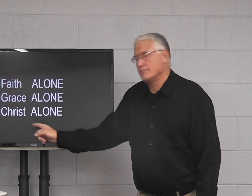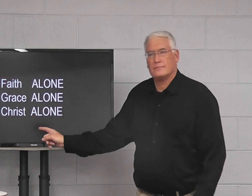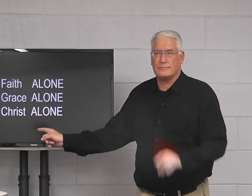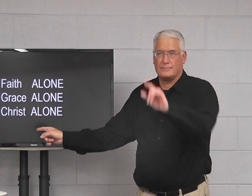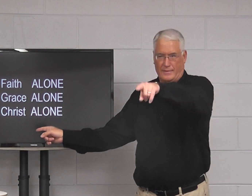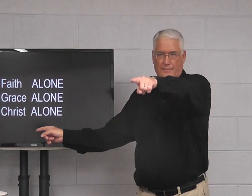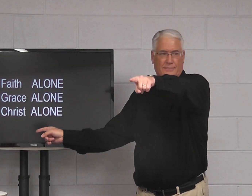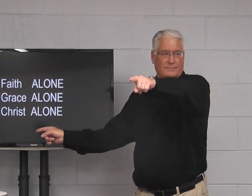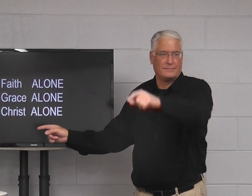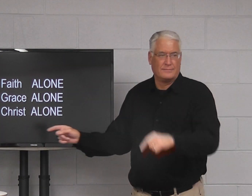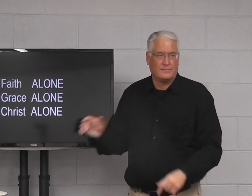Christ alone.